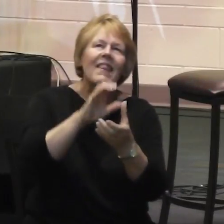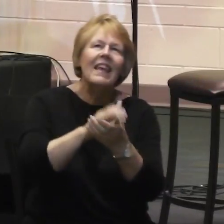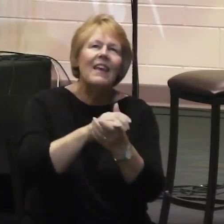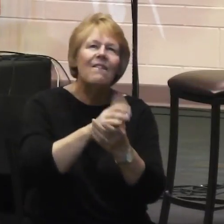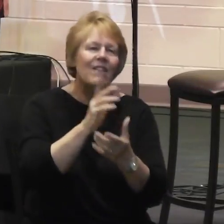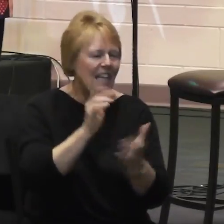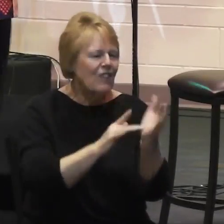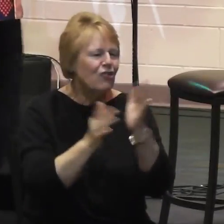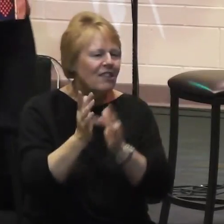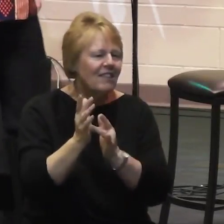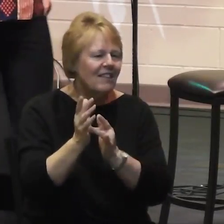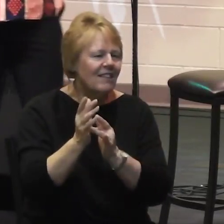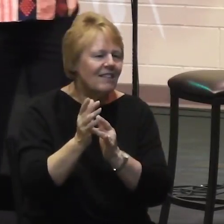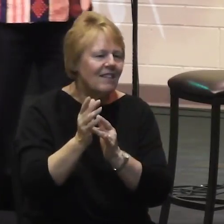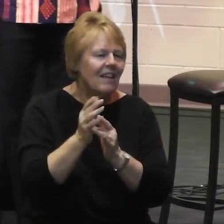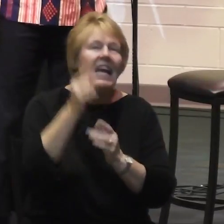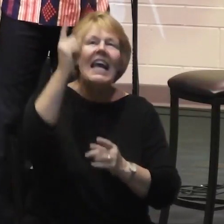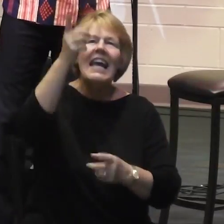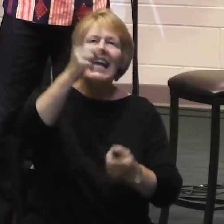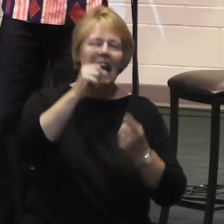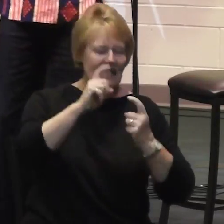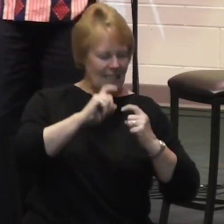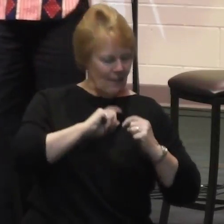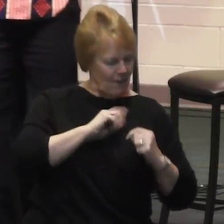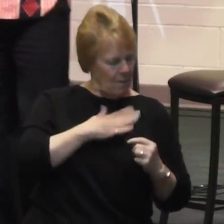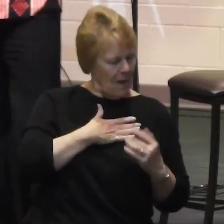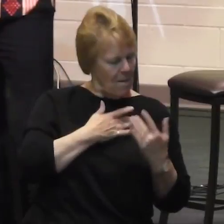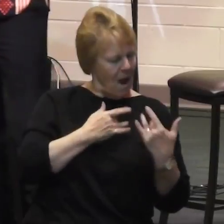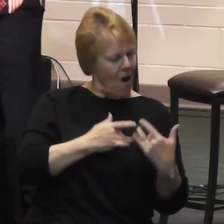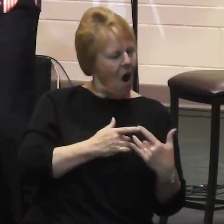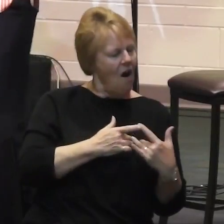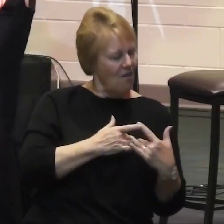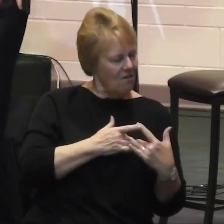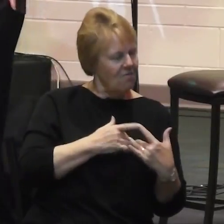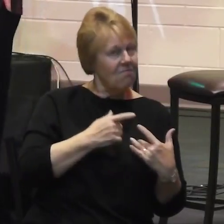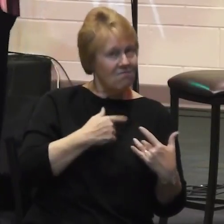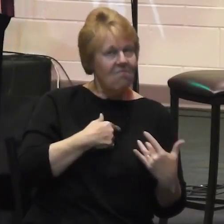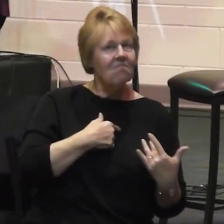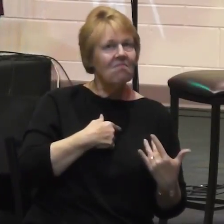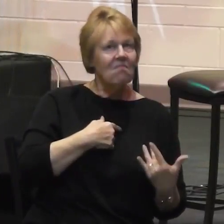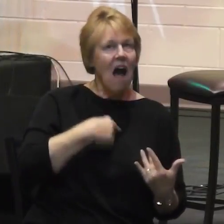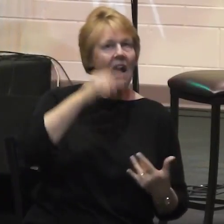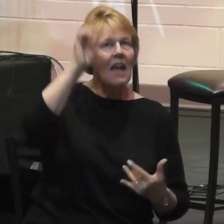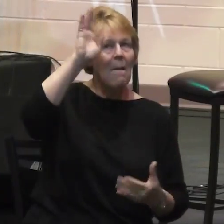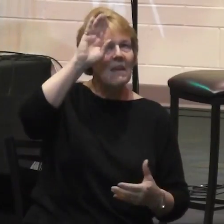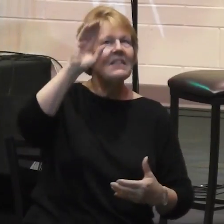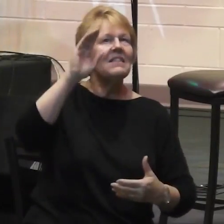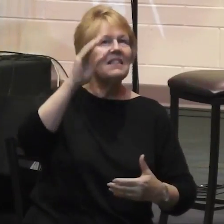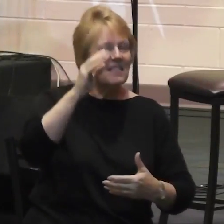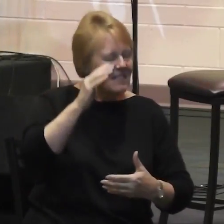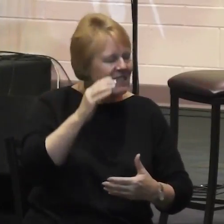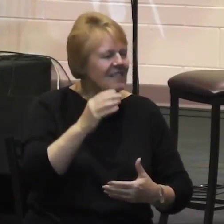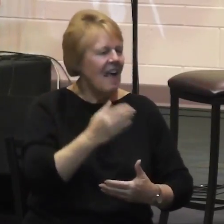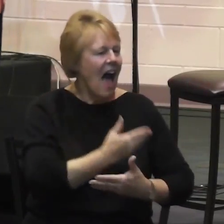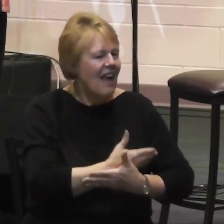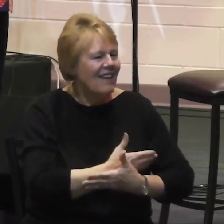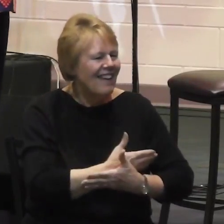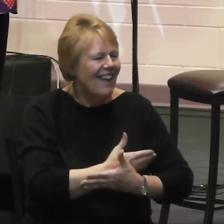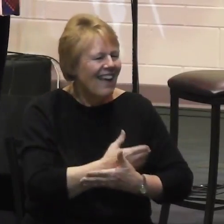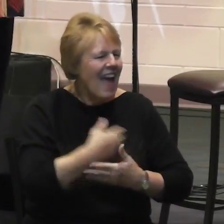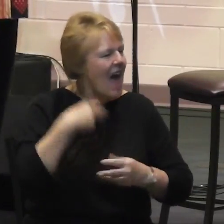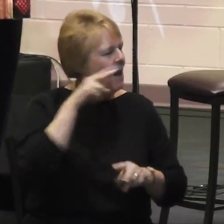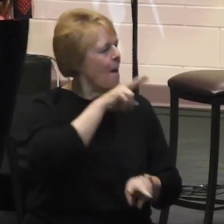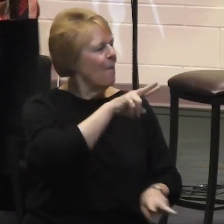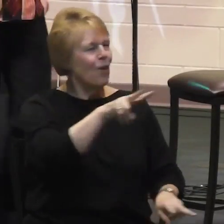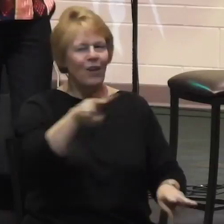identity of being, you know, a son of the most high God and I am looking at sons